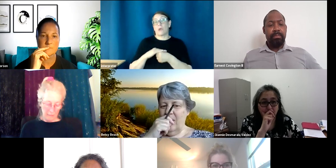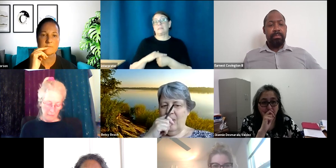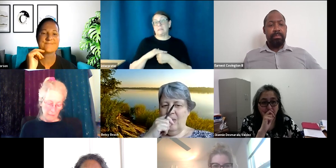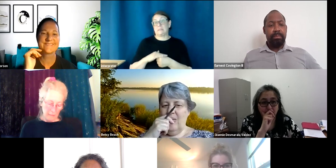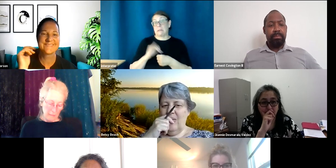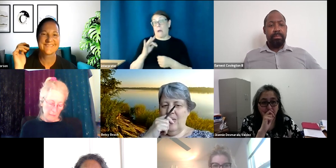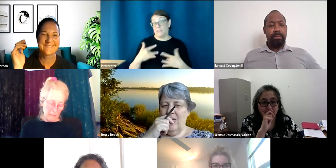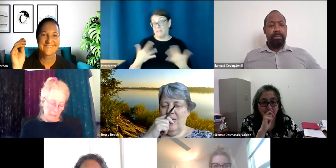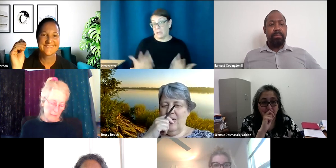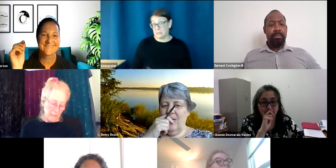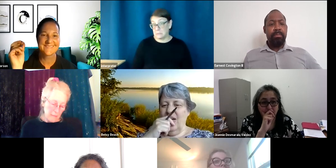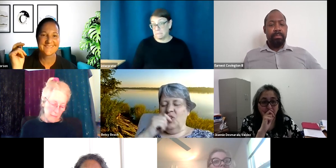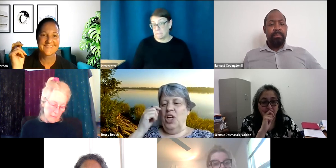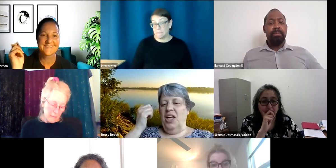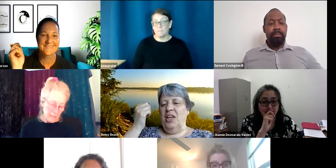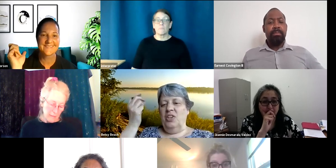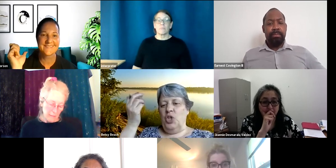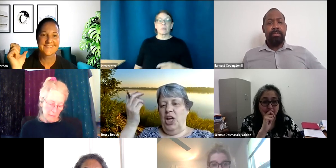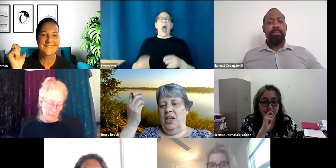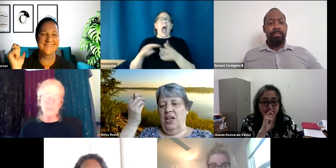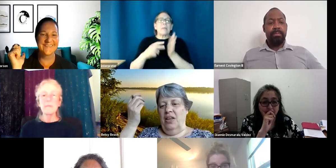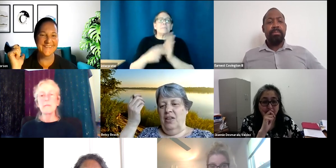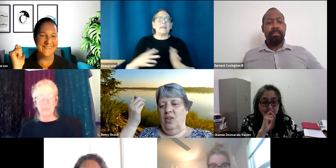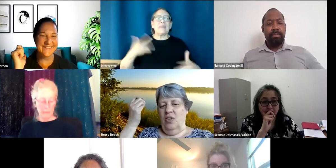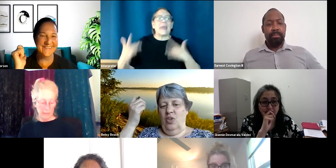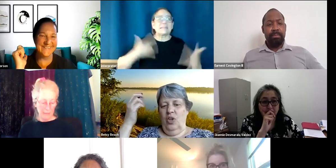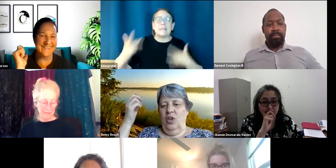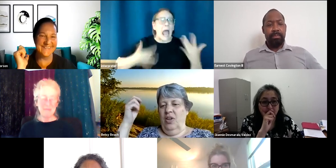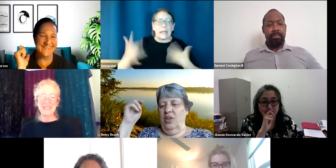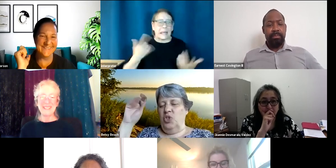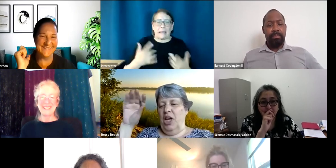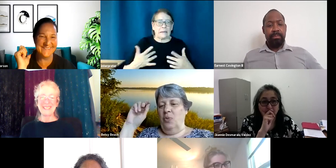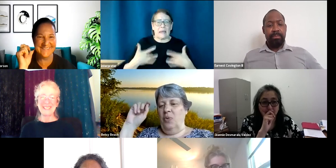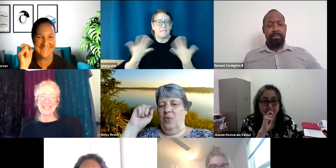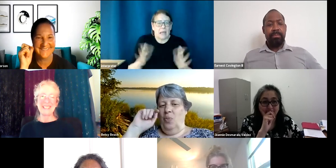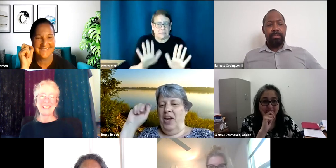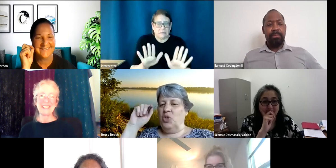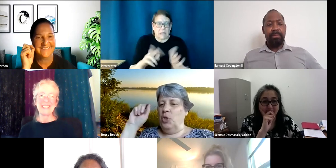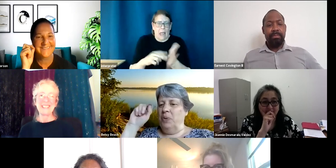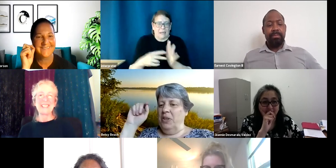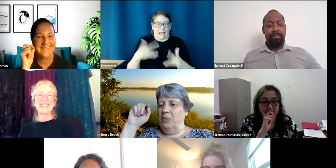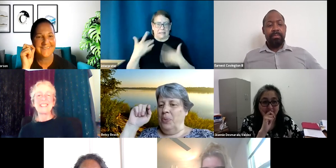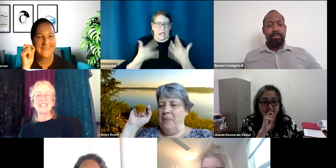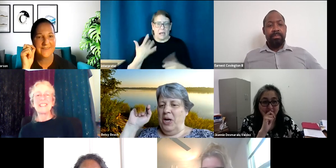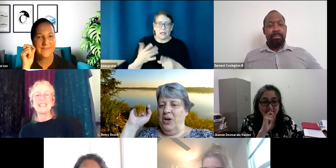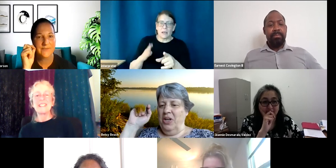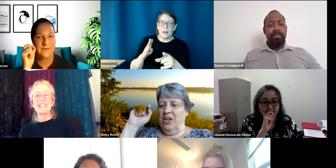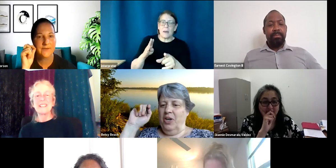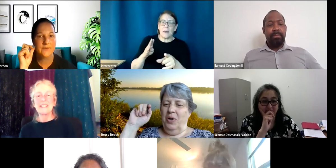the exciting event. We're all excited for it, but you know. Why don't you be the primary co